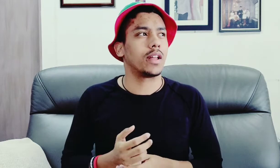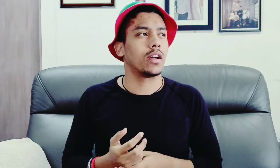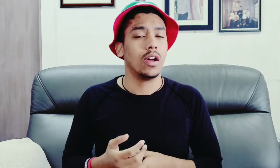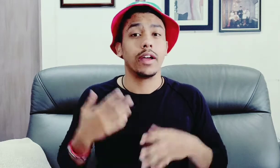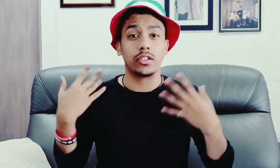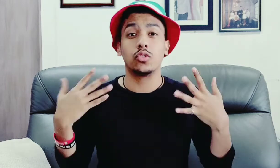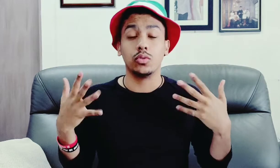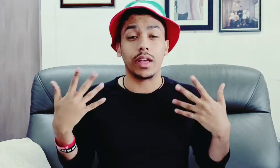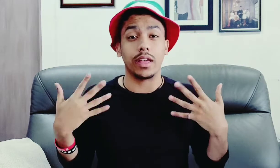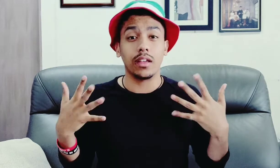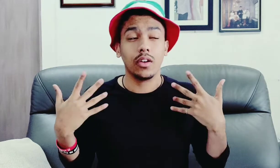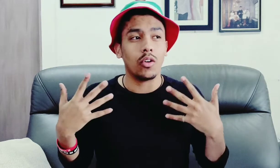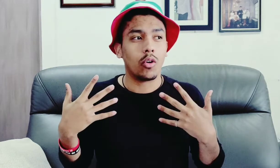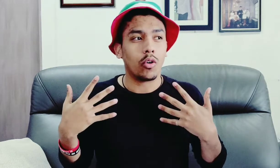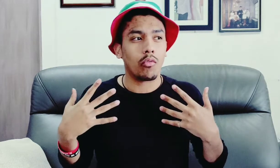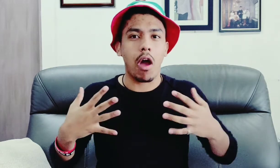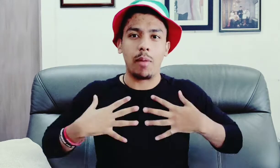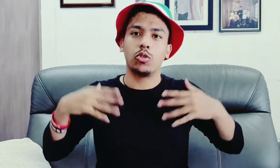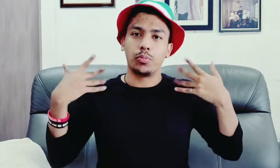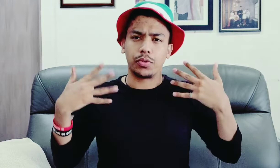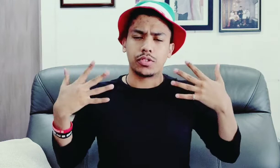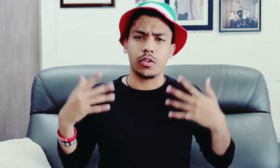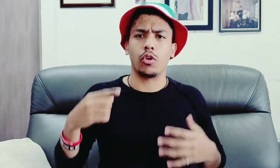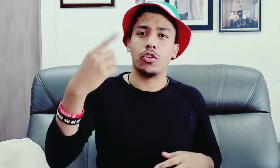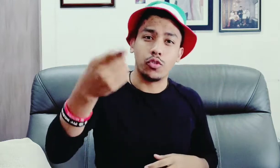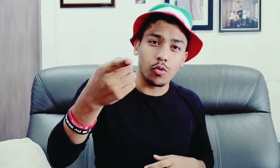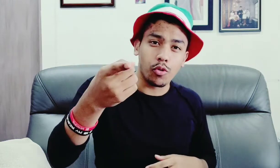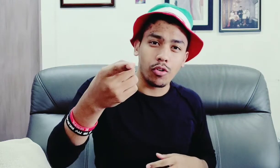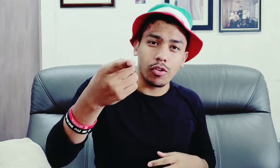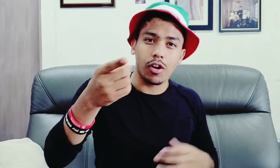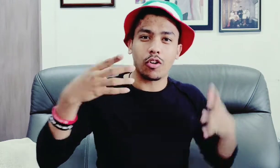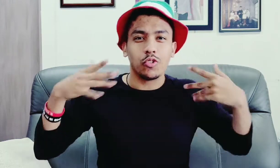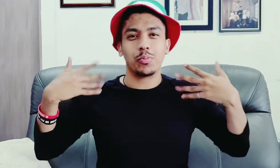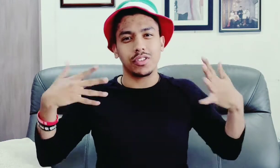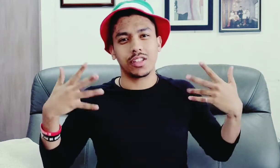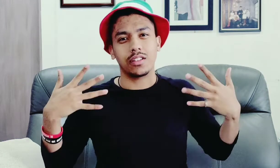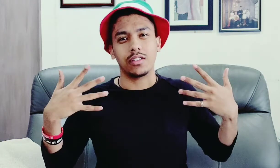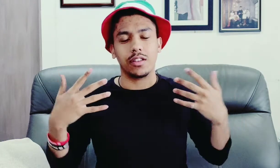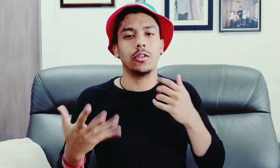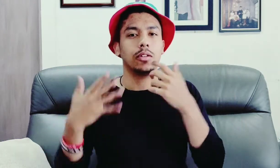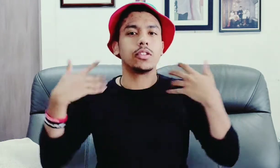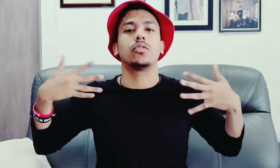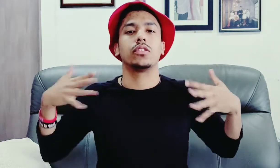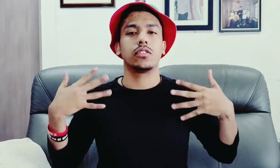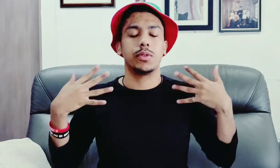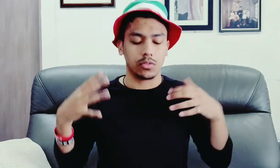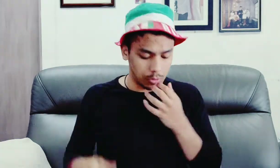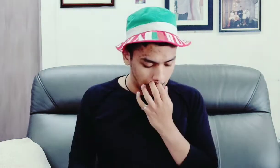in like it's a cool day or i'm a cool person or you're a cool person you know just do this this means cool